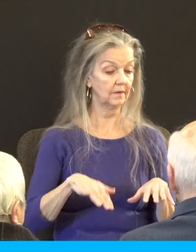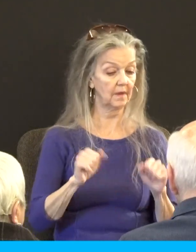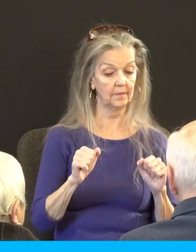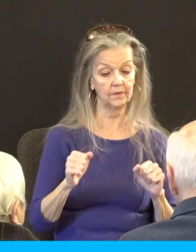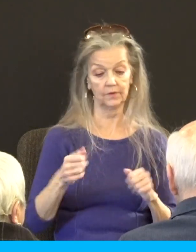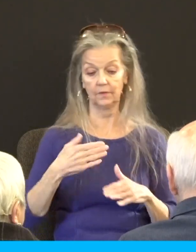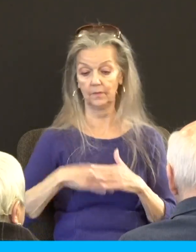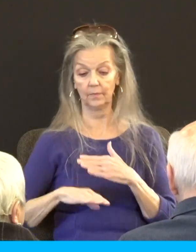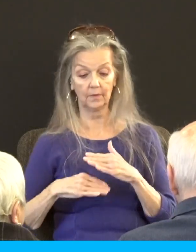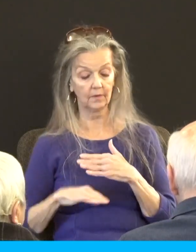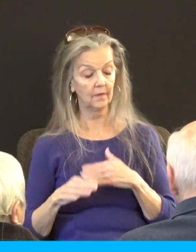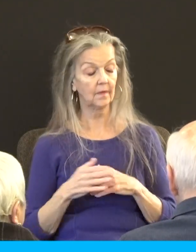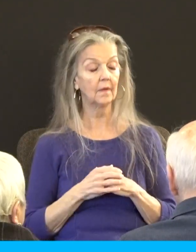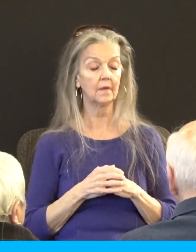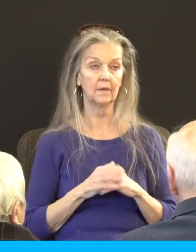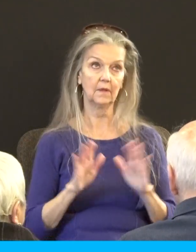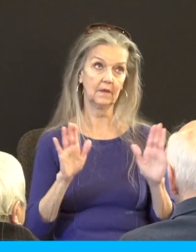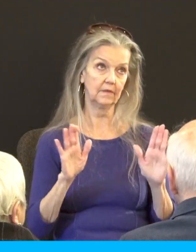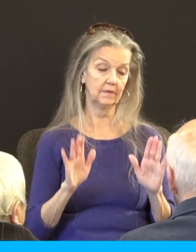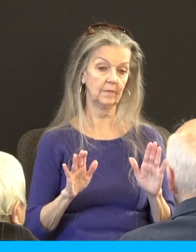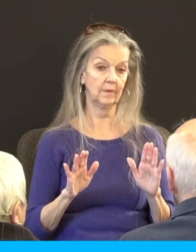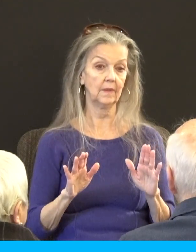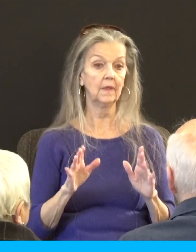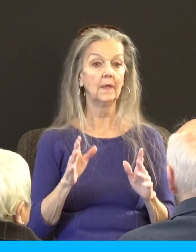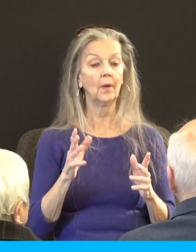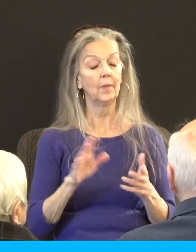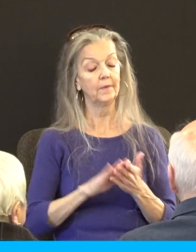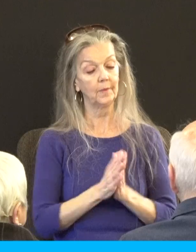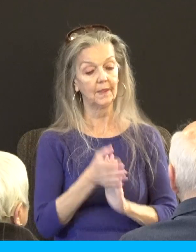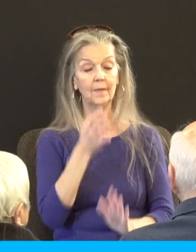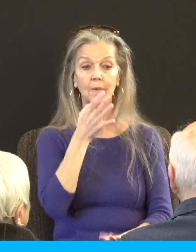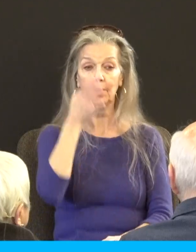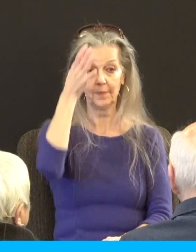fostering, to parent children at some level,